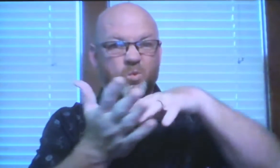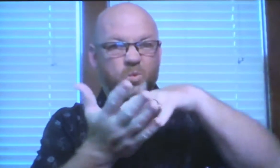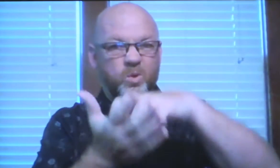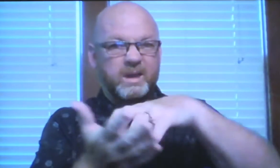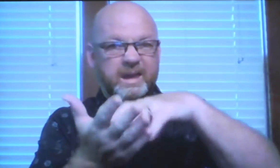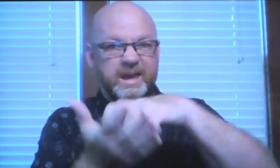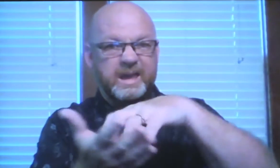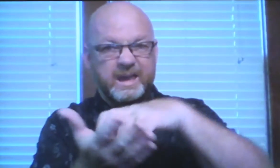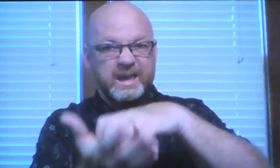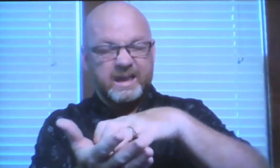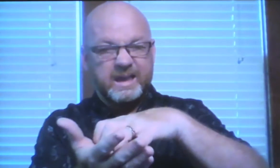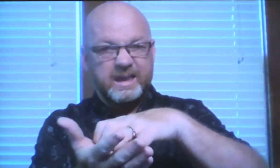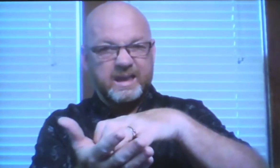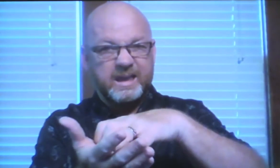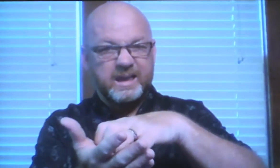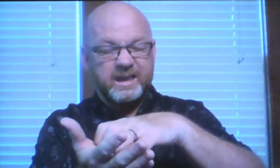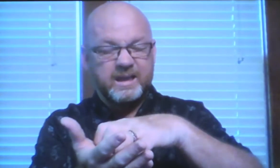our church has become weak.